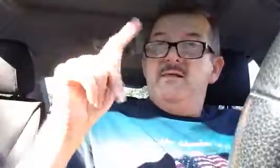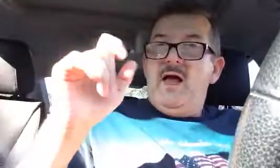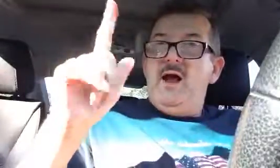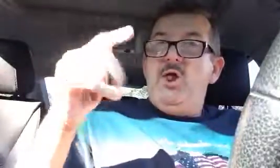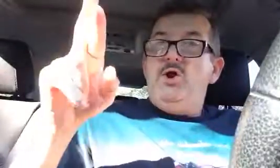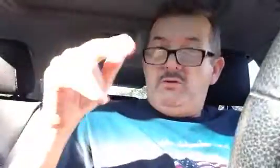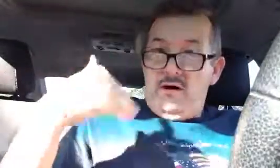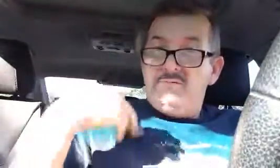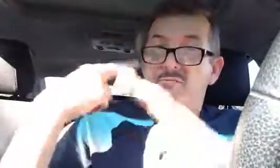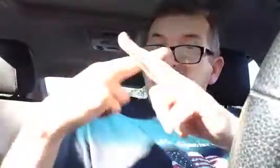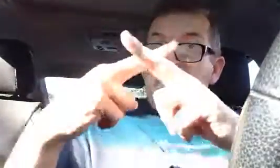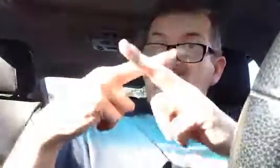I don't know what it is.